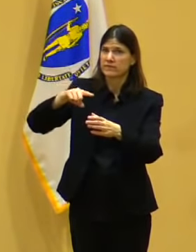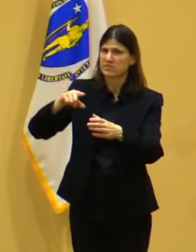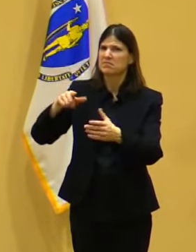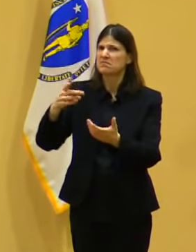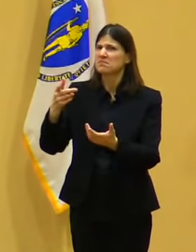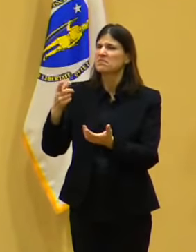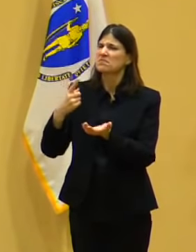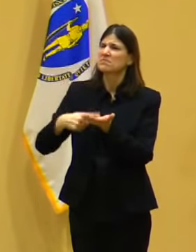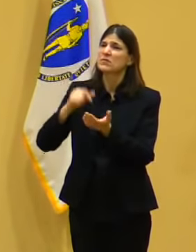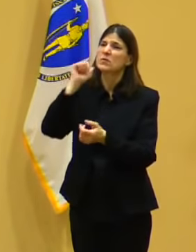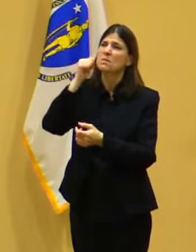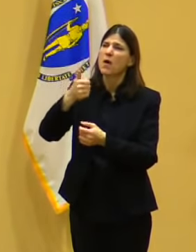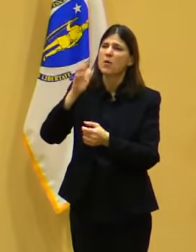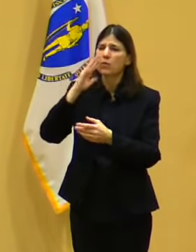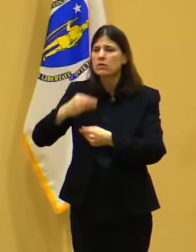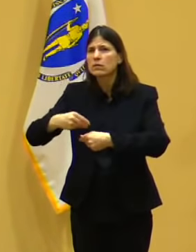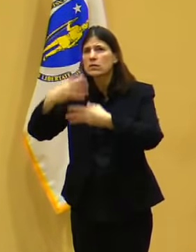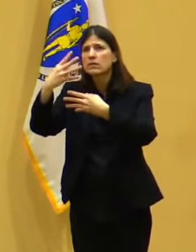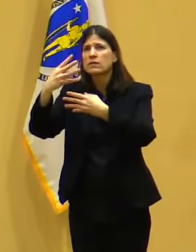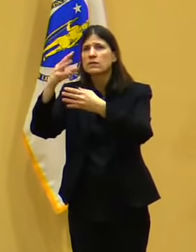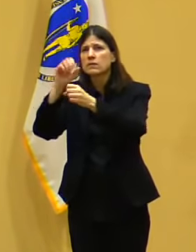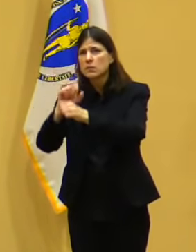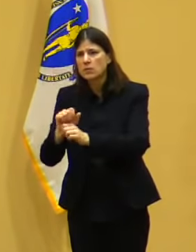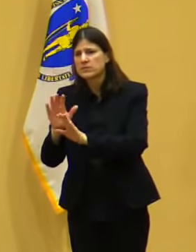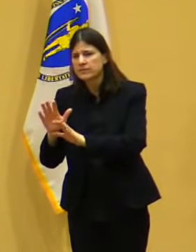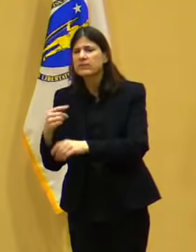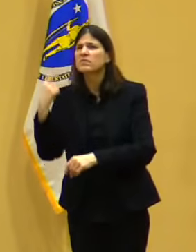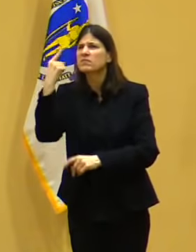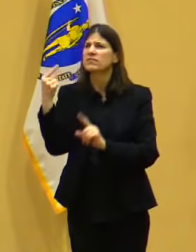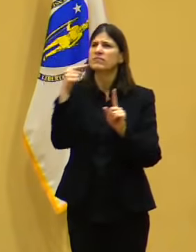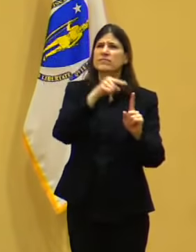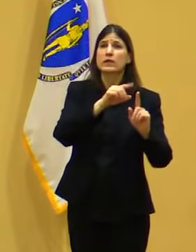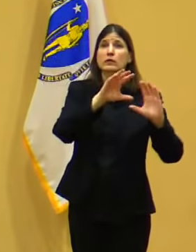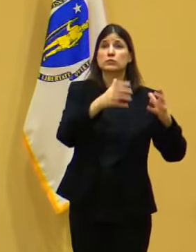What's the scorecard on how we've done in getting COVID back?